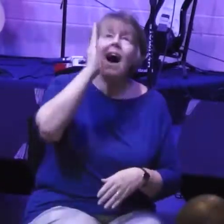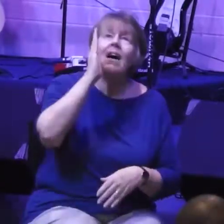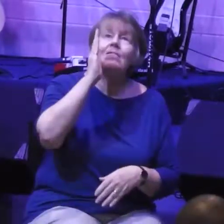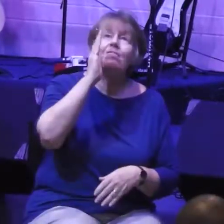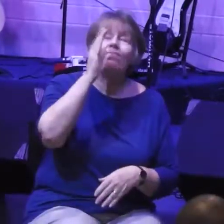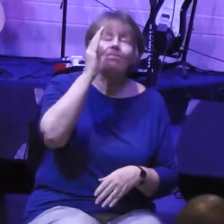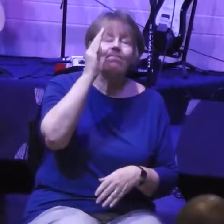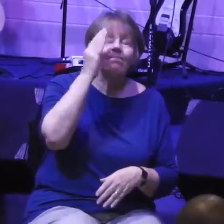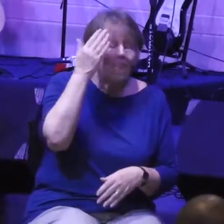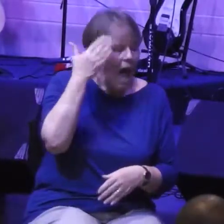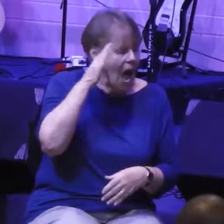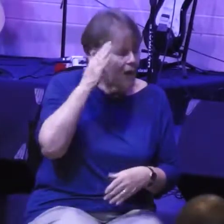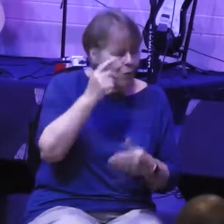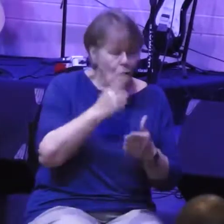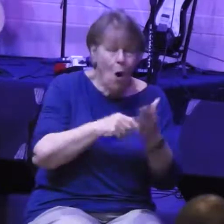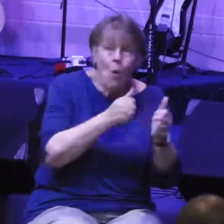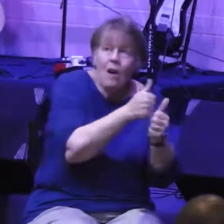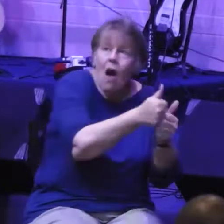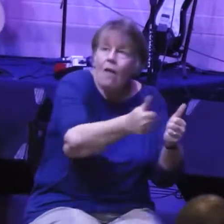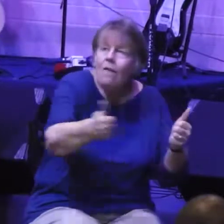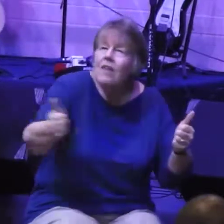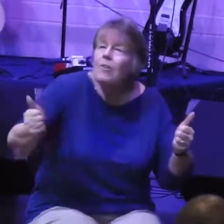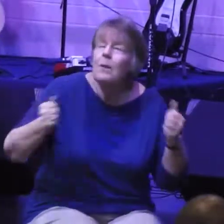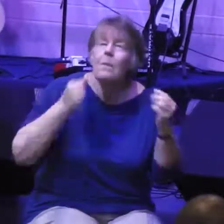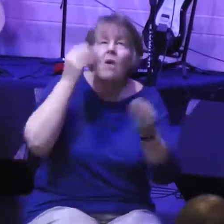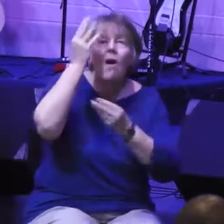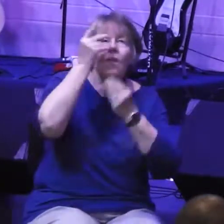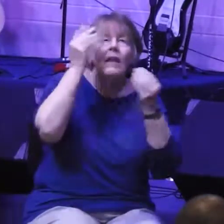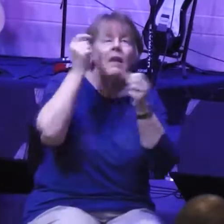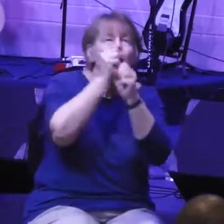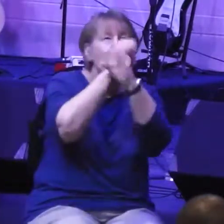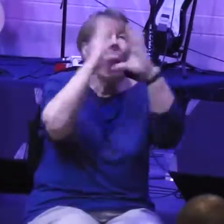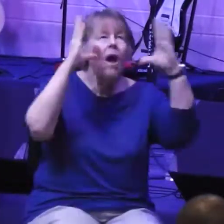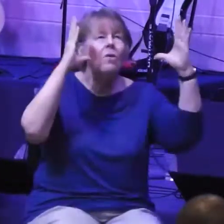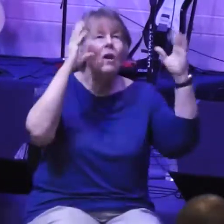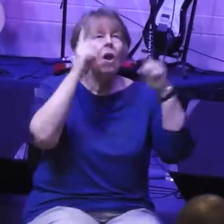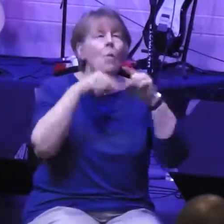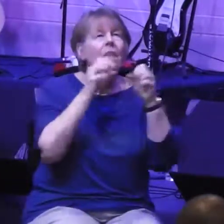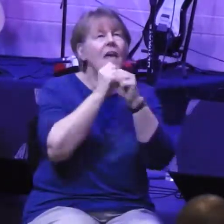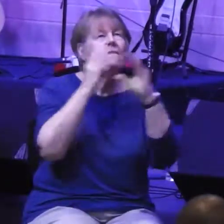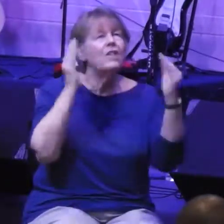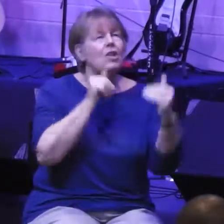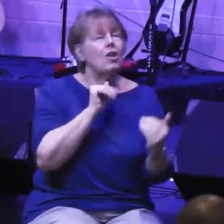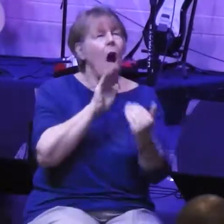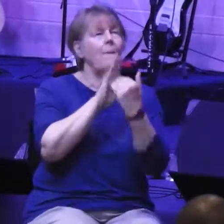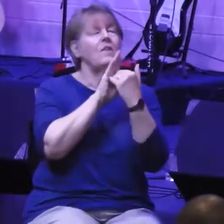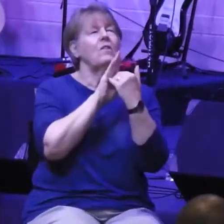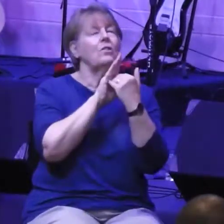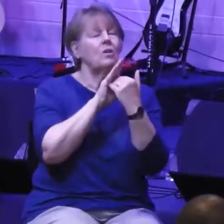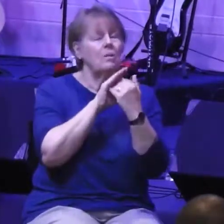is thinking about when we think about the opposition standing in front of us but I can imagine